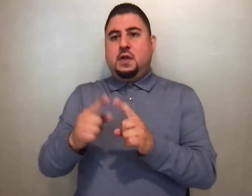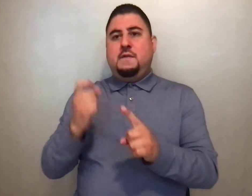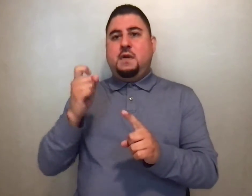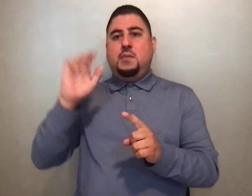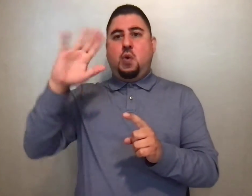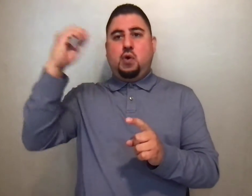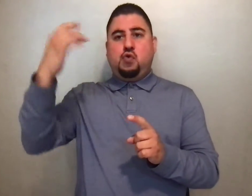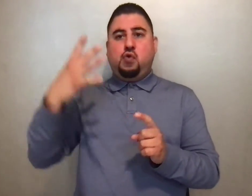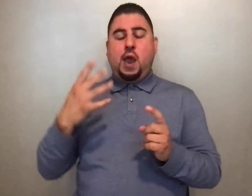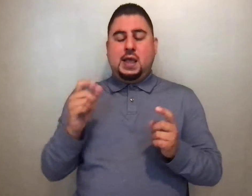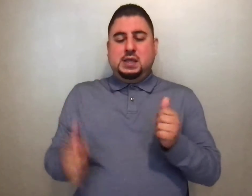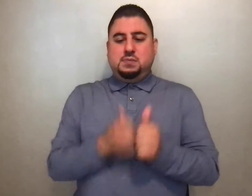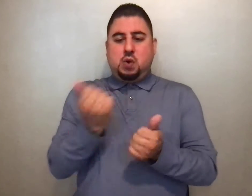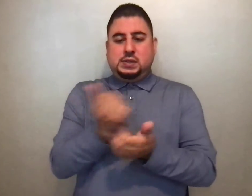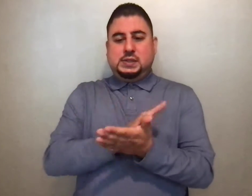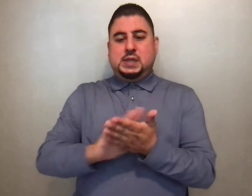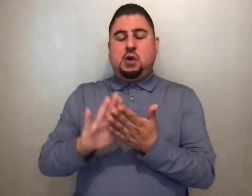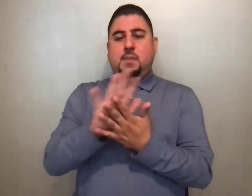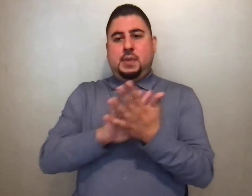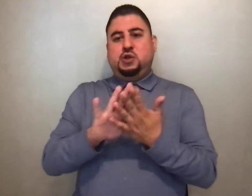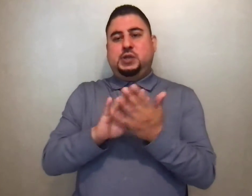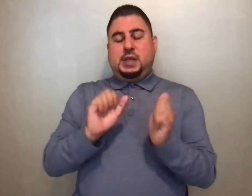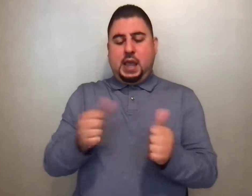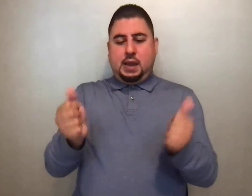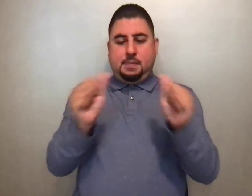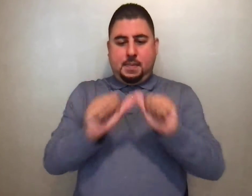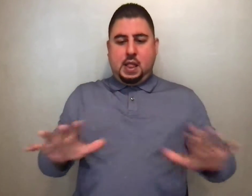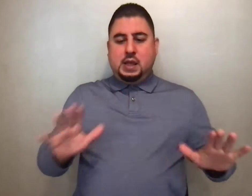these most sacred mysteries may sanctify our life.